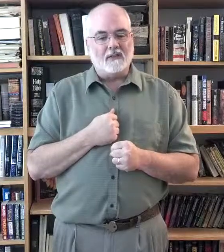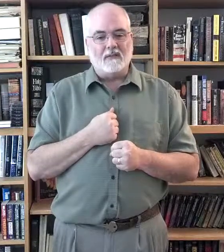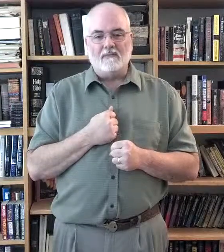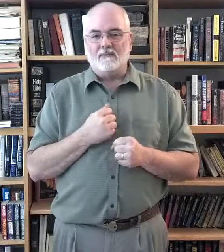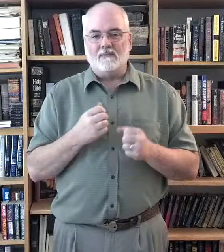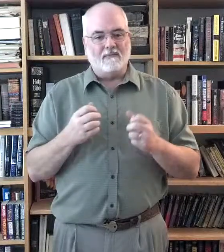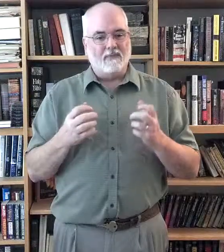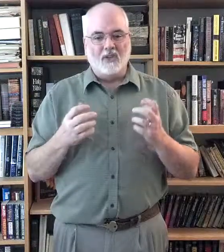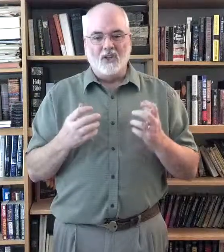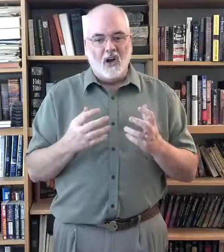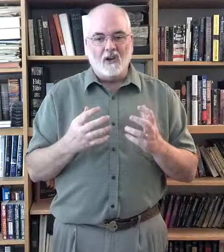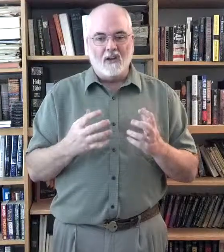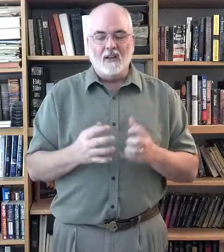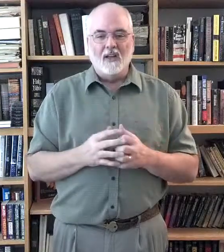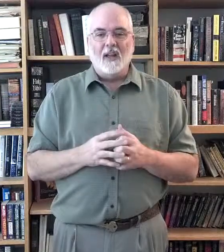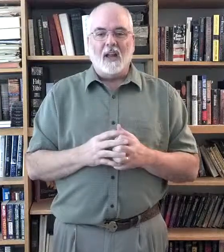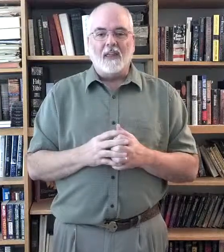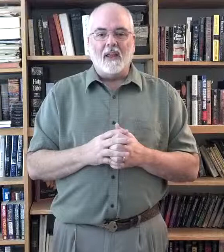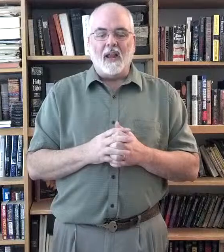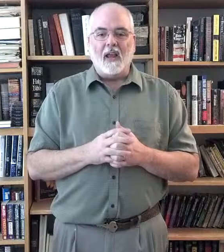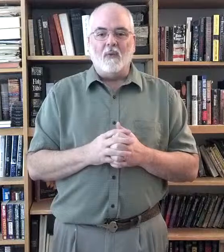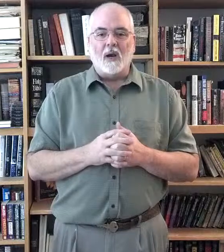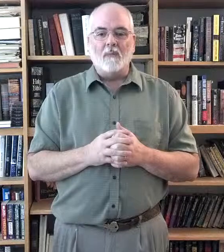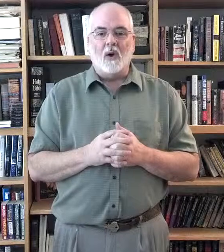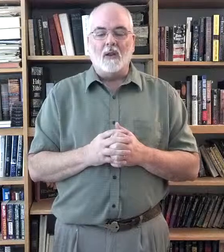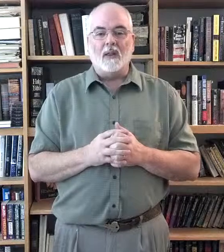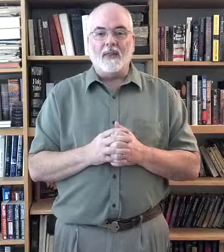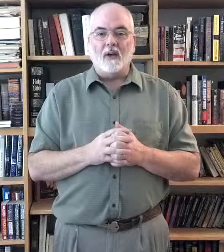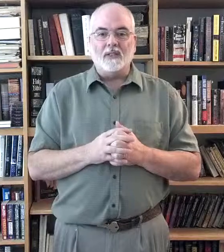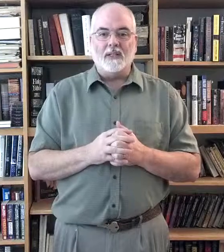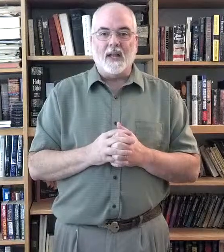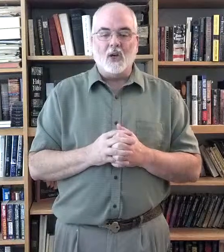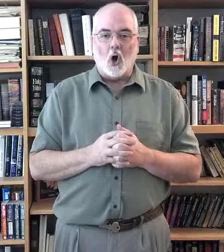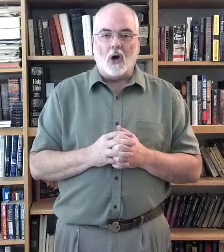gunk. I think I have what I'm calling the thousand day cough.